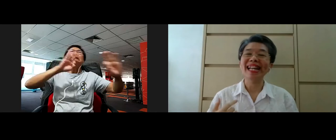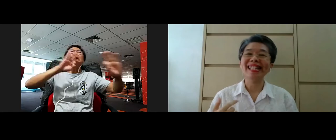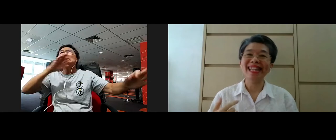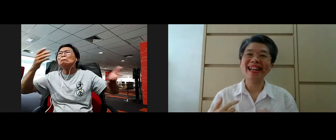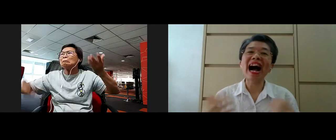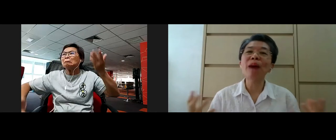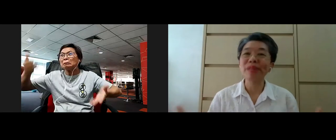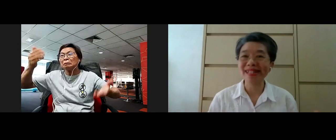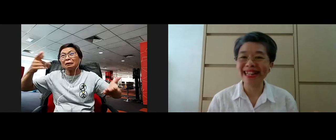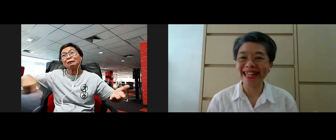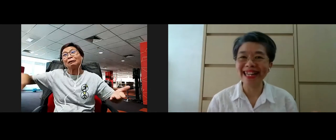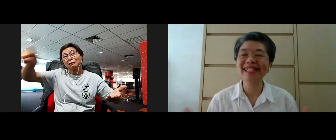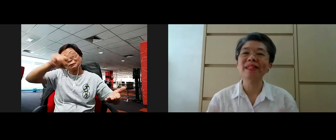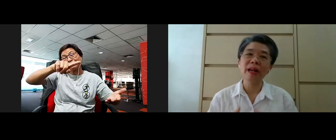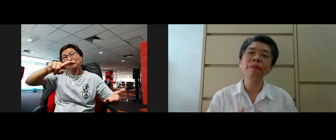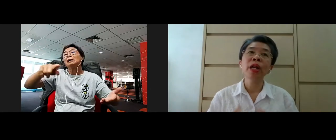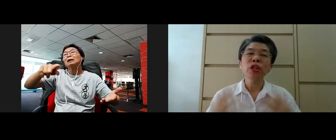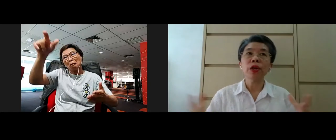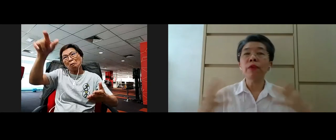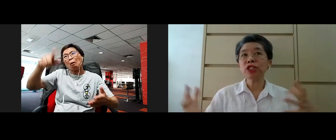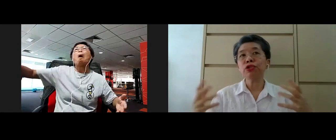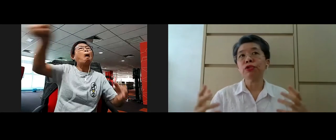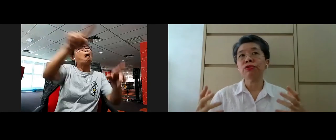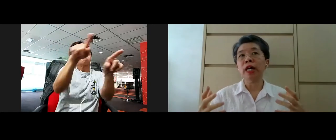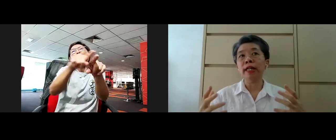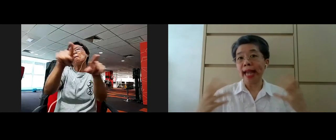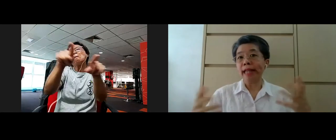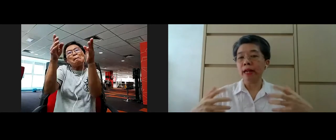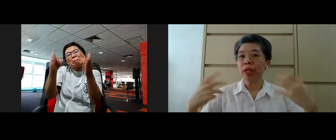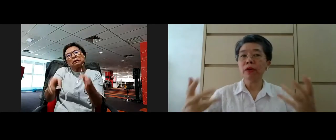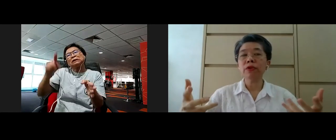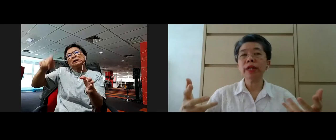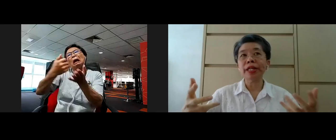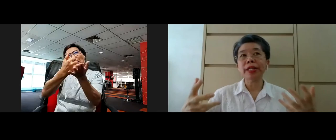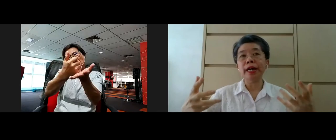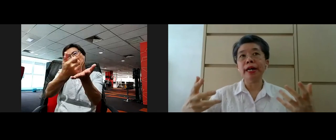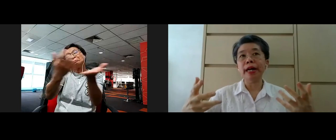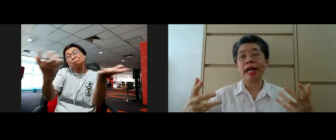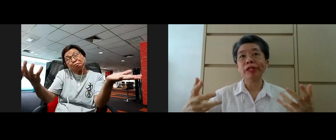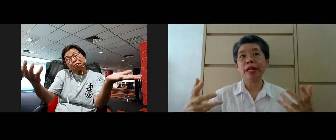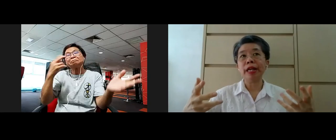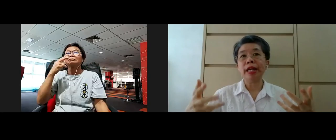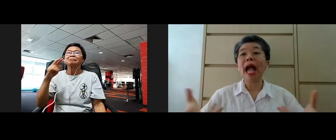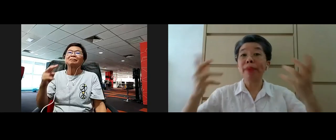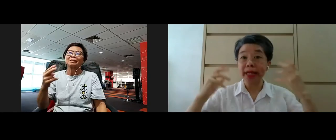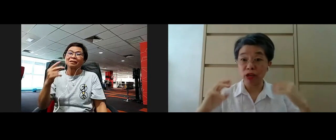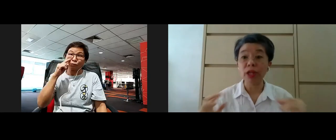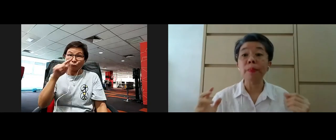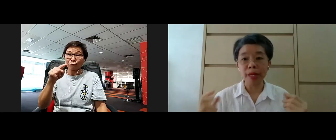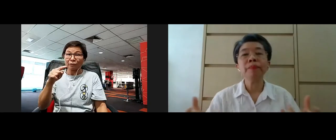you know, like I say, are person in need, yeah? So I want you to do that, yeah? Look at it as an